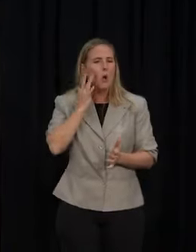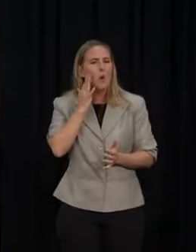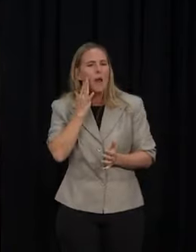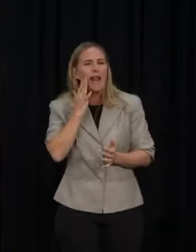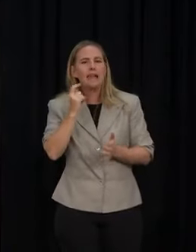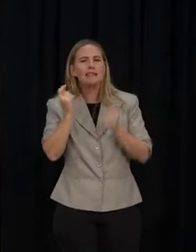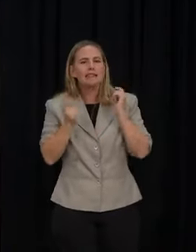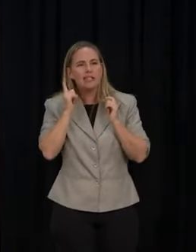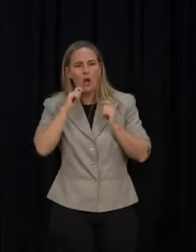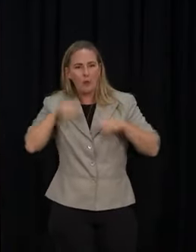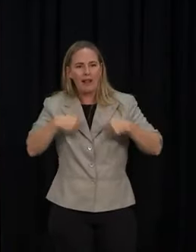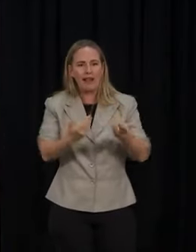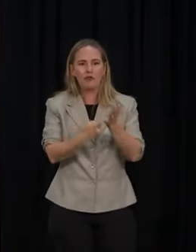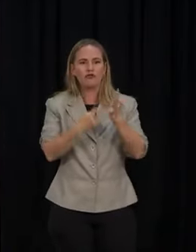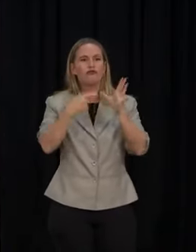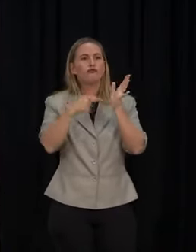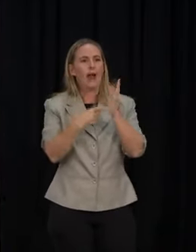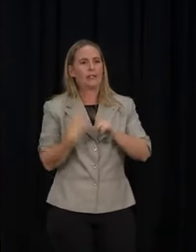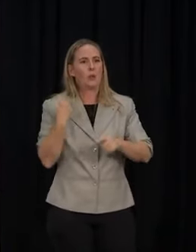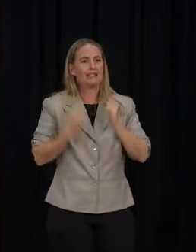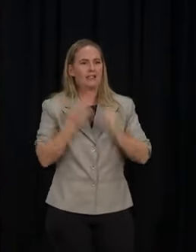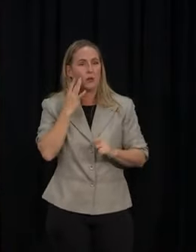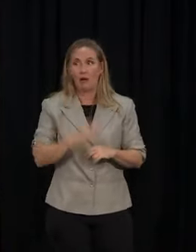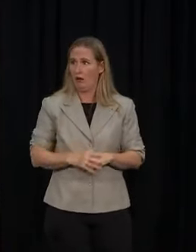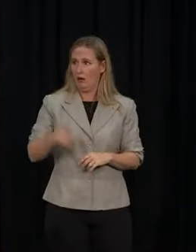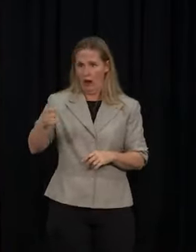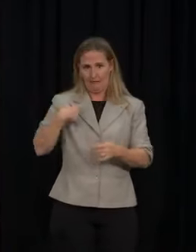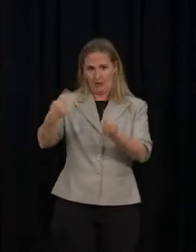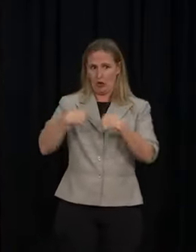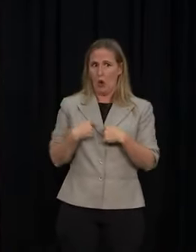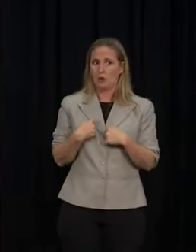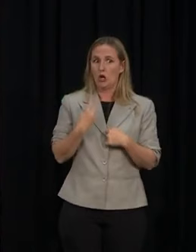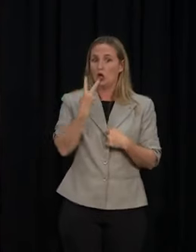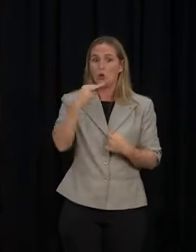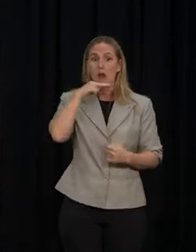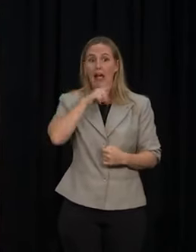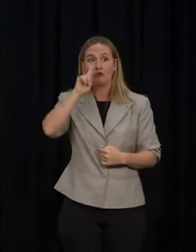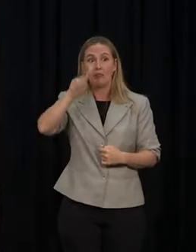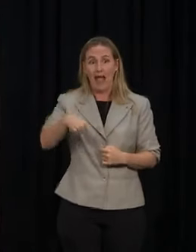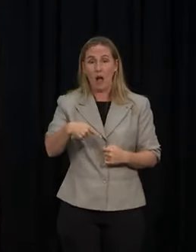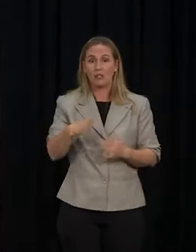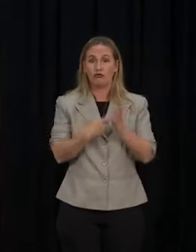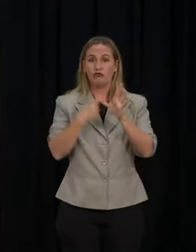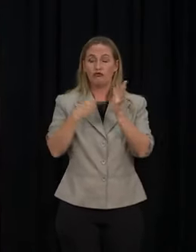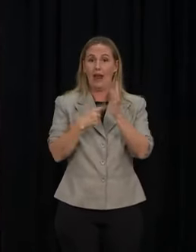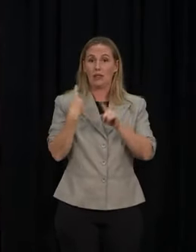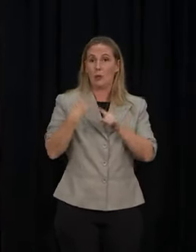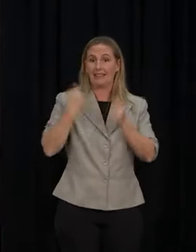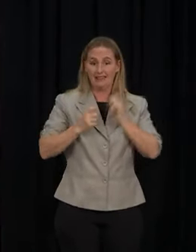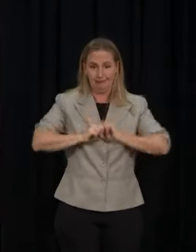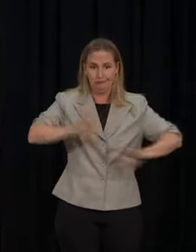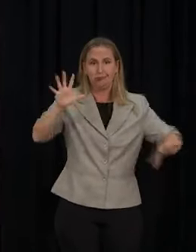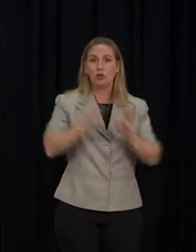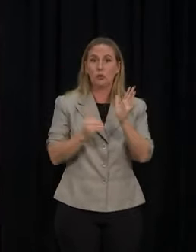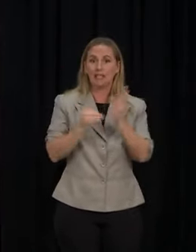have them. I've been advised that up to 200,000 rapid antigen tests have been distributed across the country to enable schools to make a decision